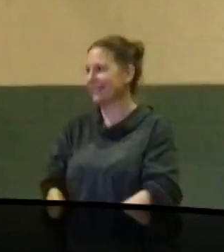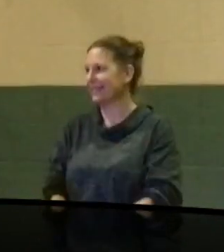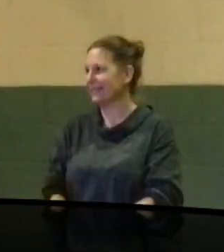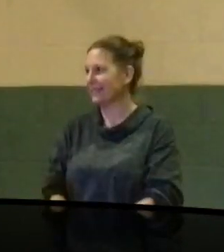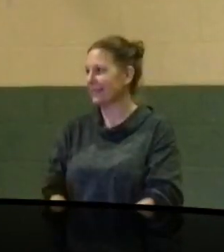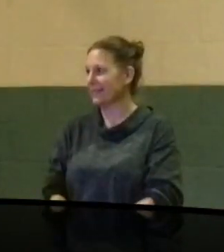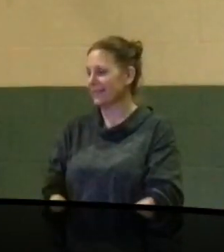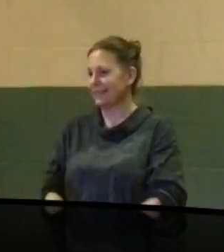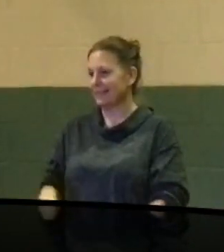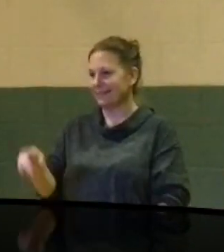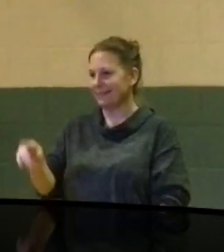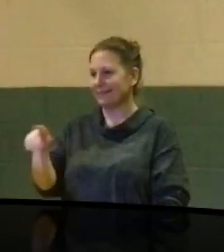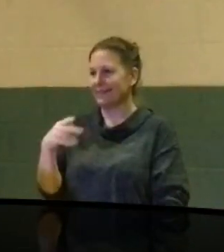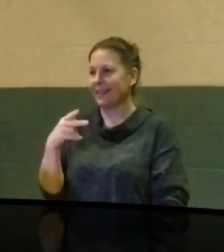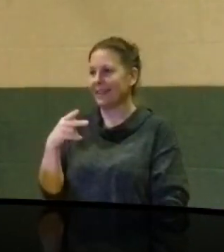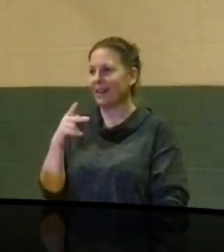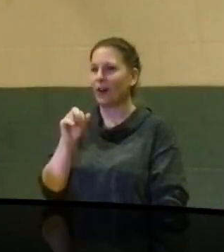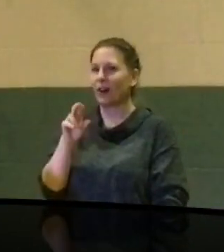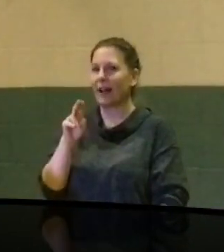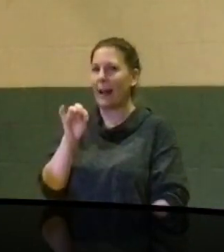Ms. Herkenrutter? Yeah.